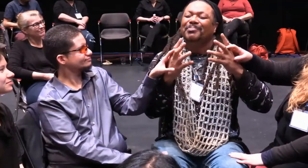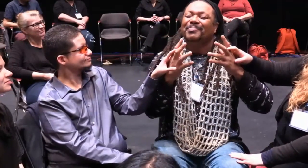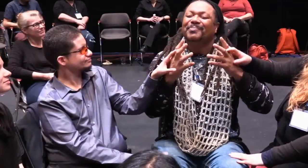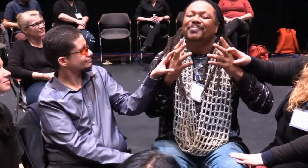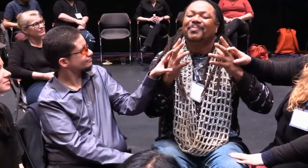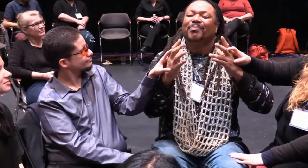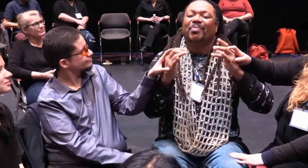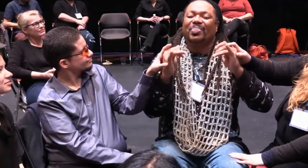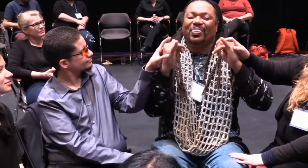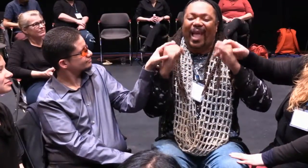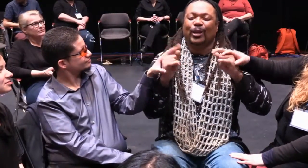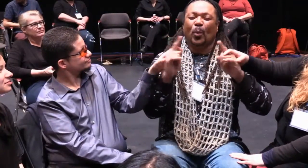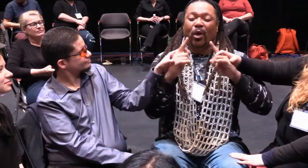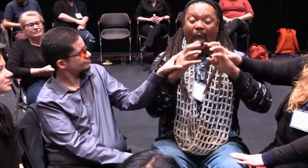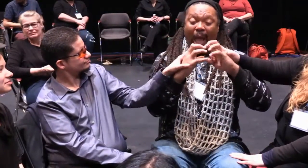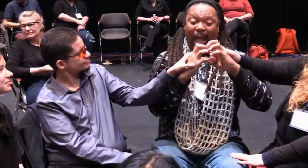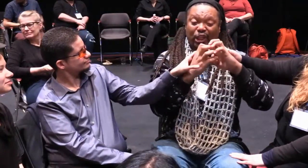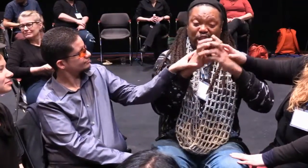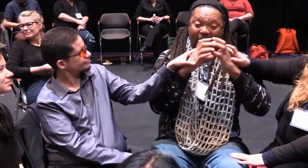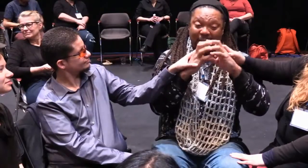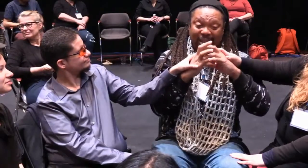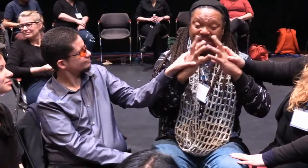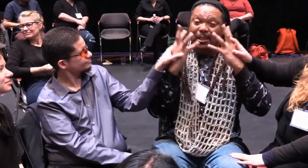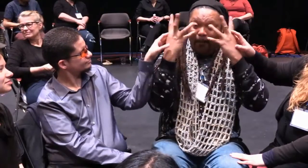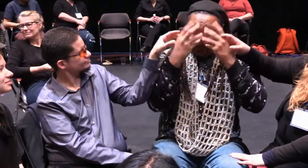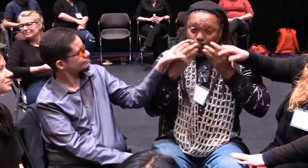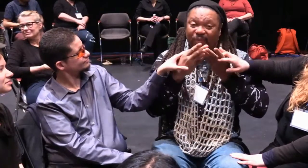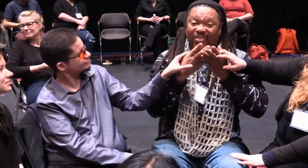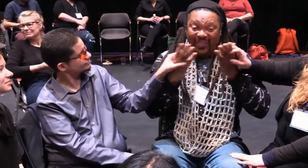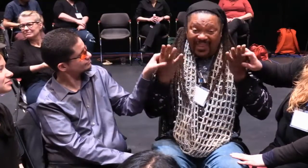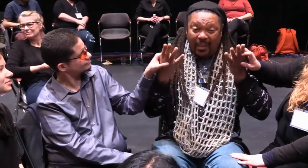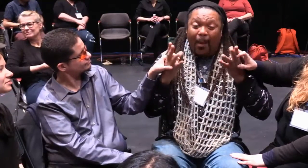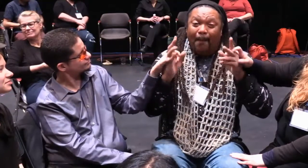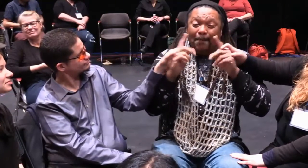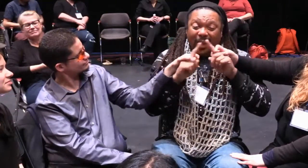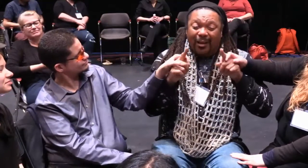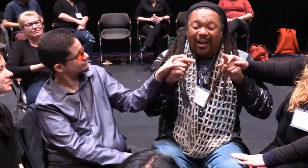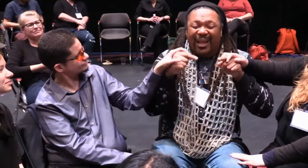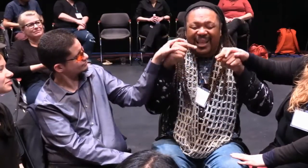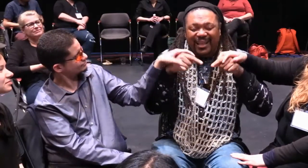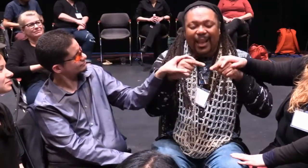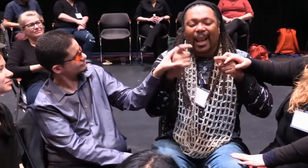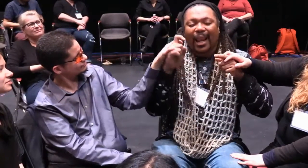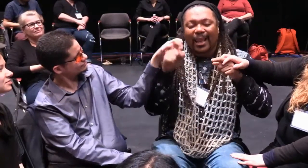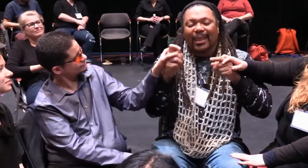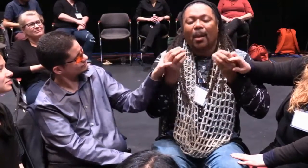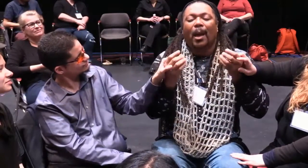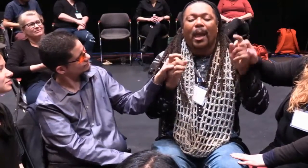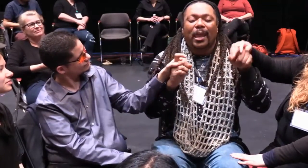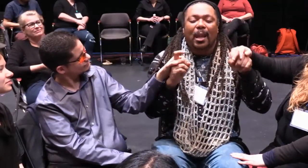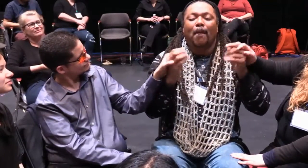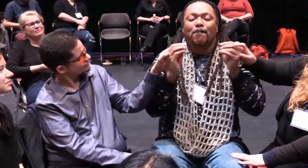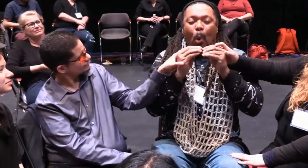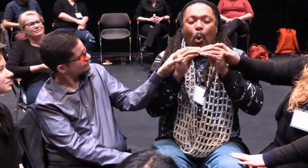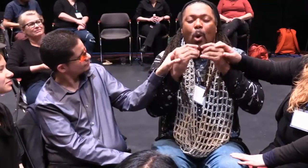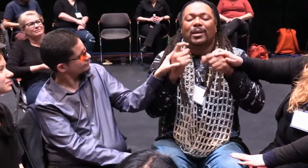intersectional identities. So it's not necessarily my problem, it's the problem that we need to address.